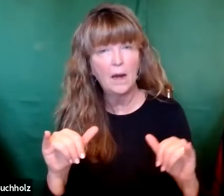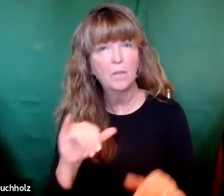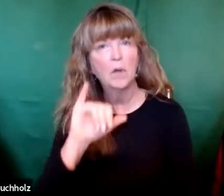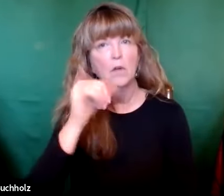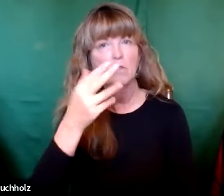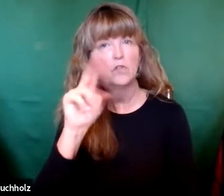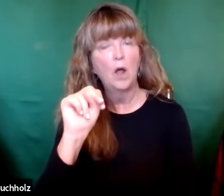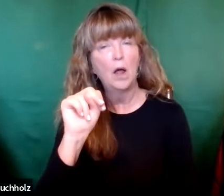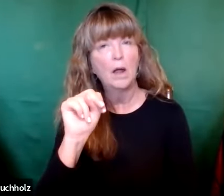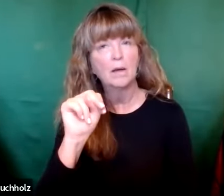And at the same time,